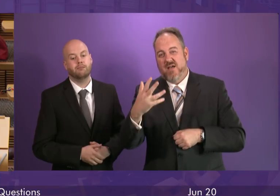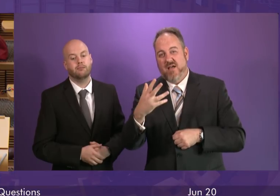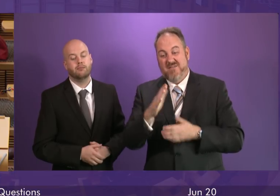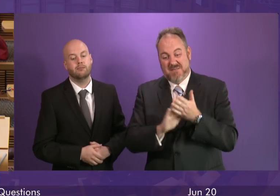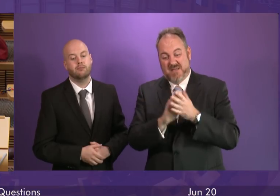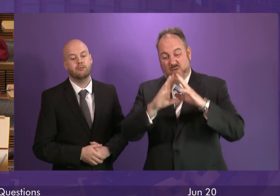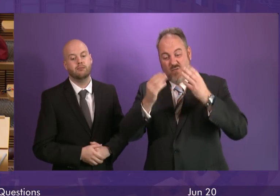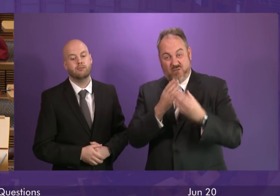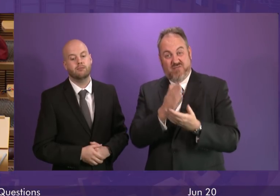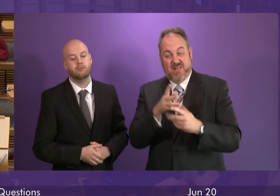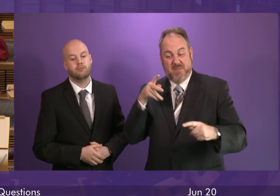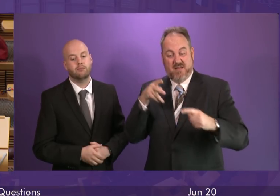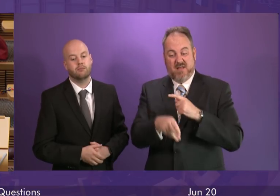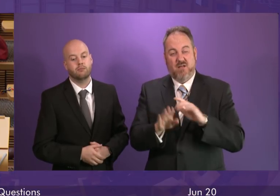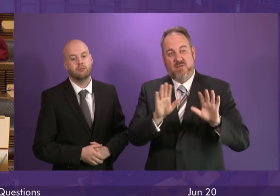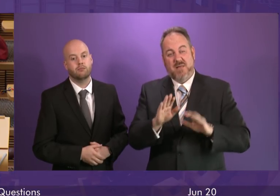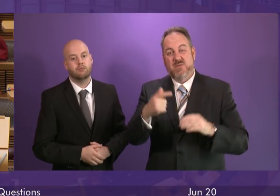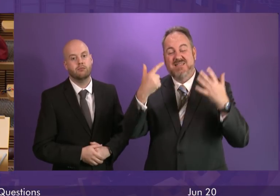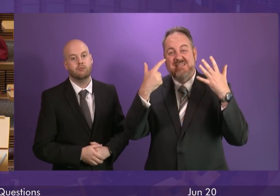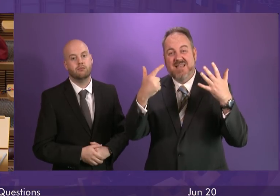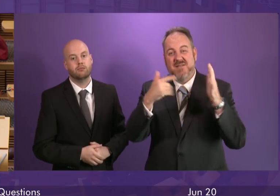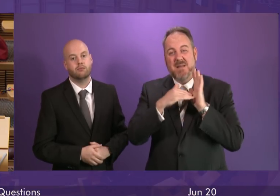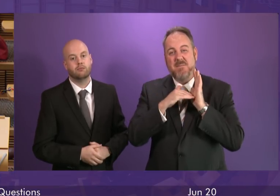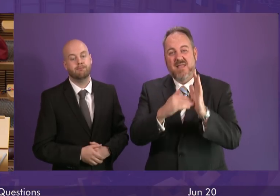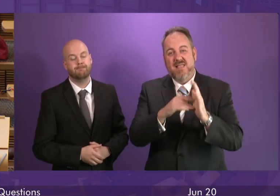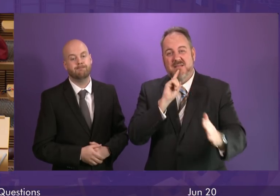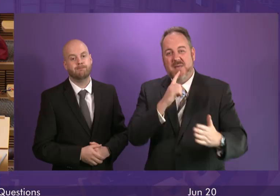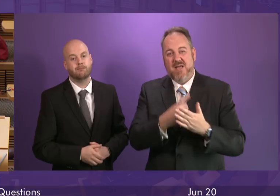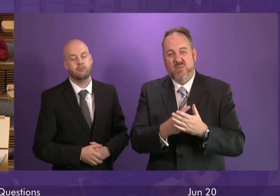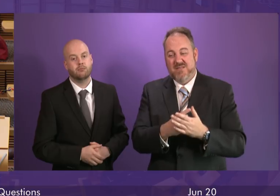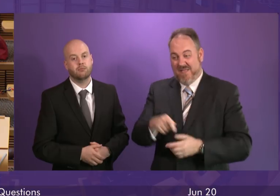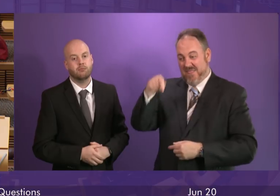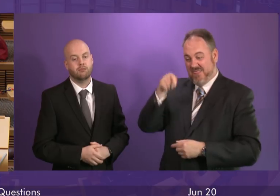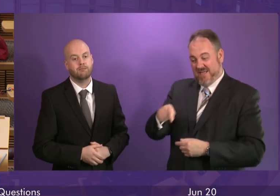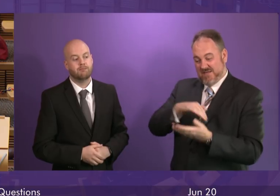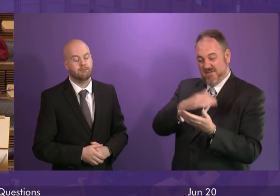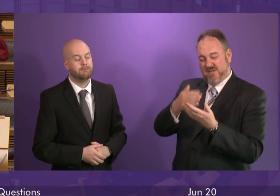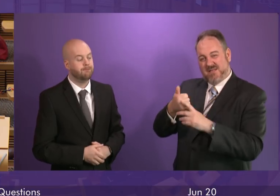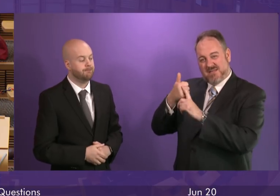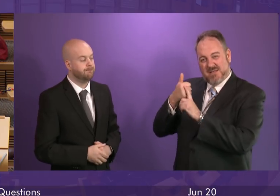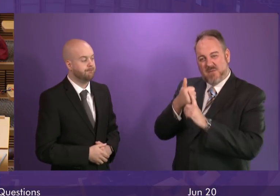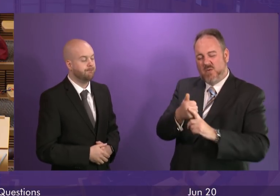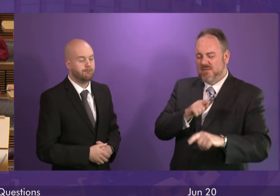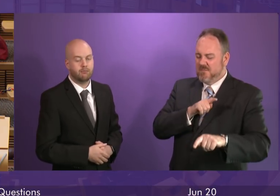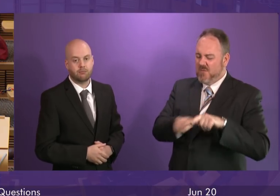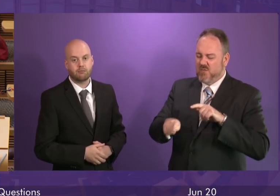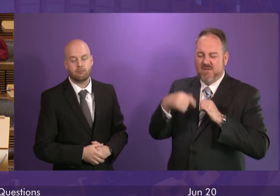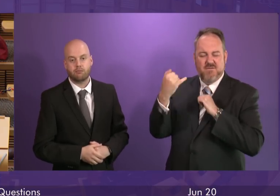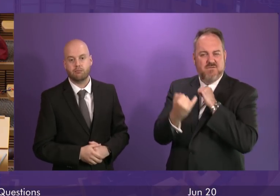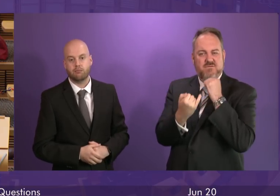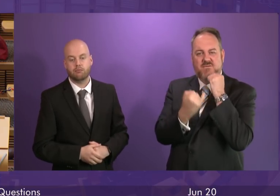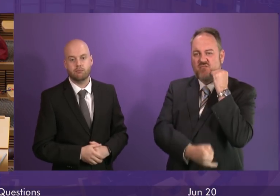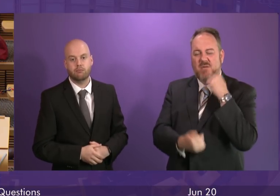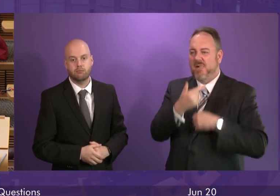Welfare Fund of over £7 million. Remember this is a fund that helps some of the most vulnerable people in